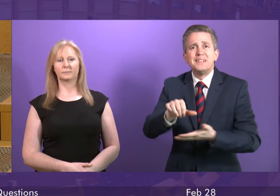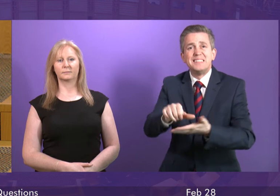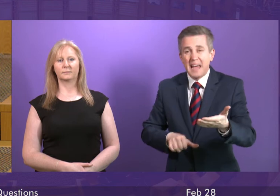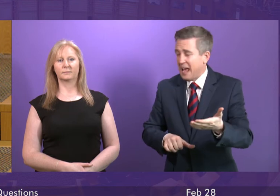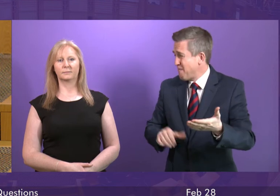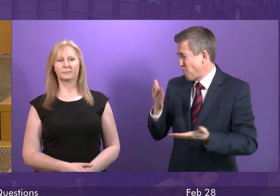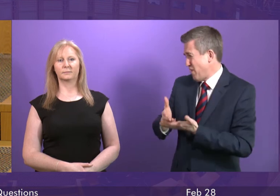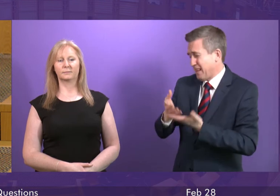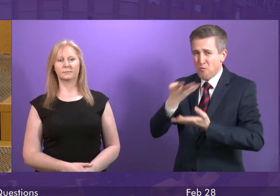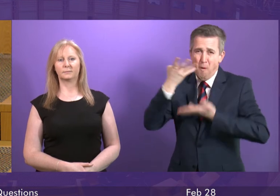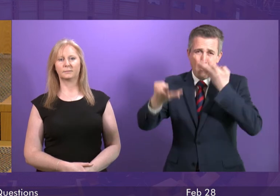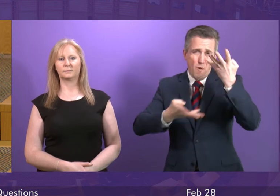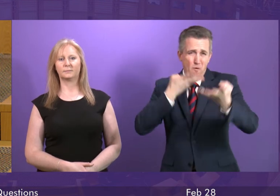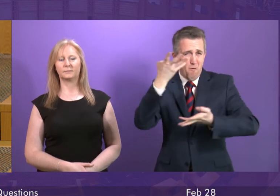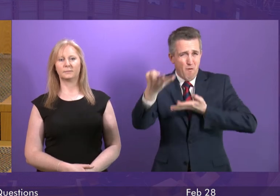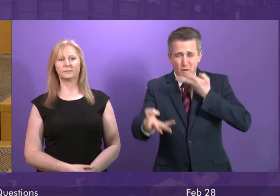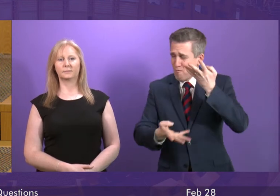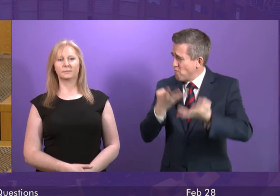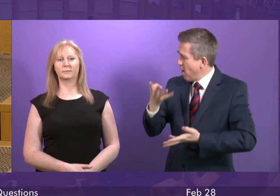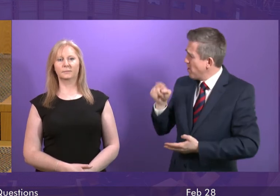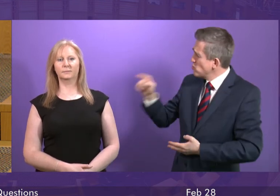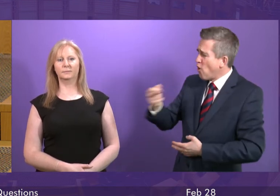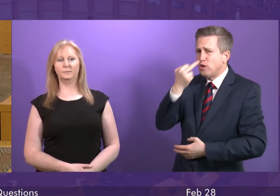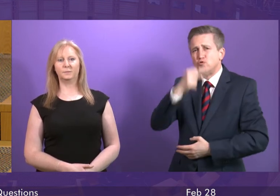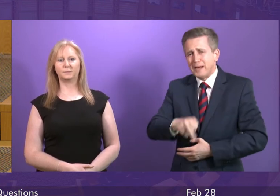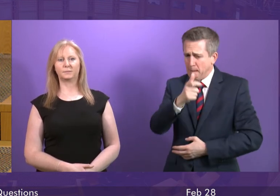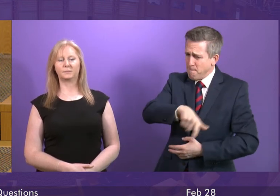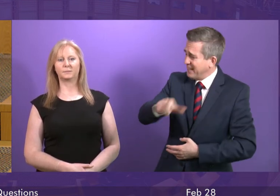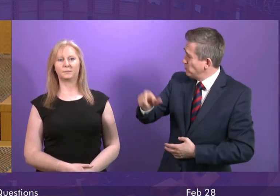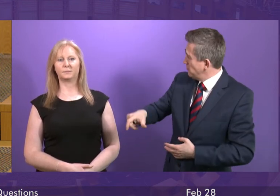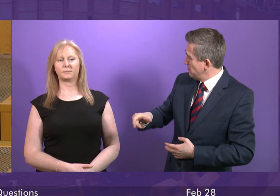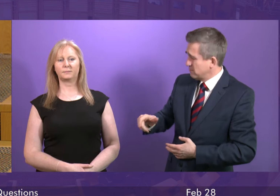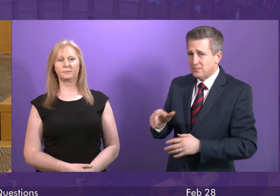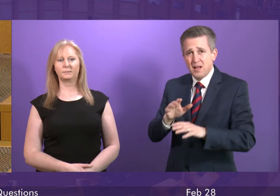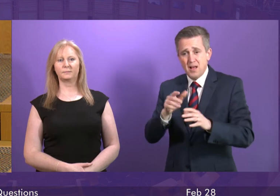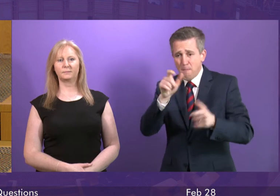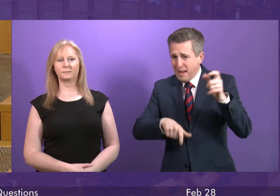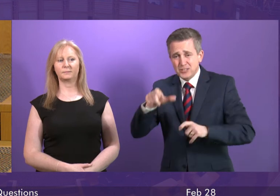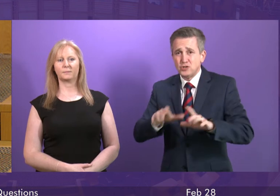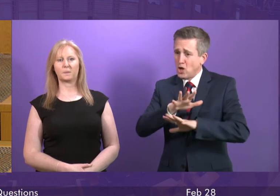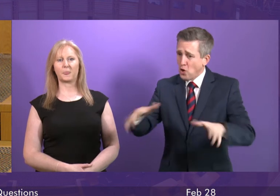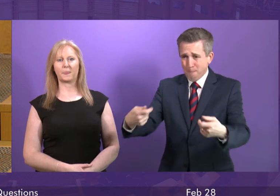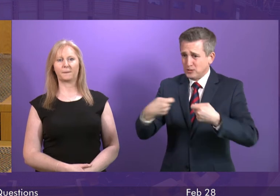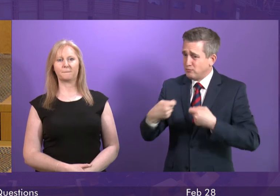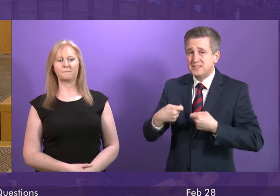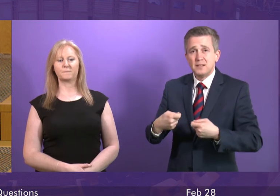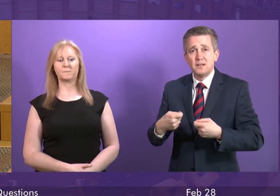-flam. Tricking patients doesn't get them treated any quicker. The law is broken 200 times